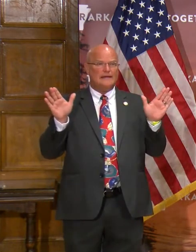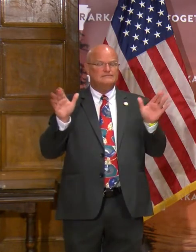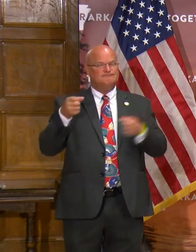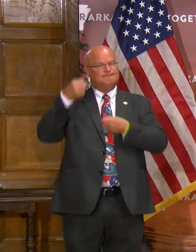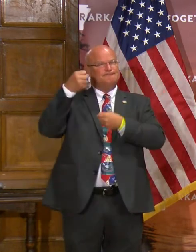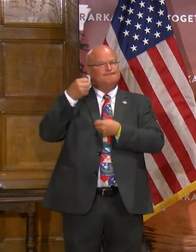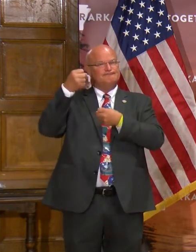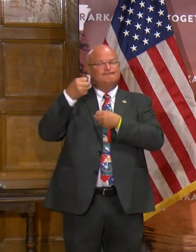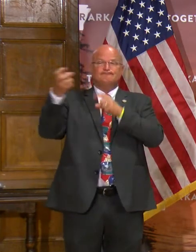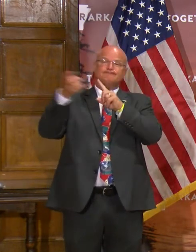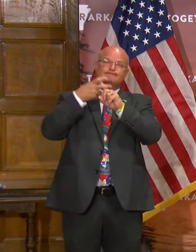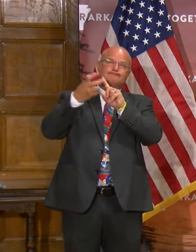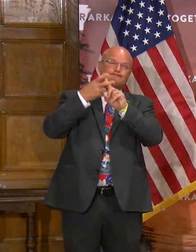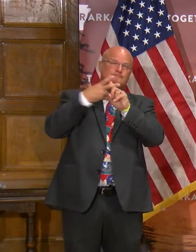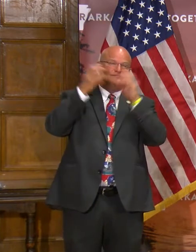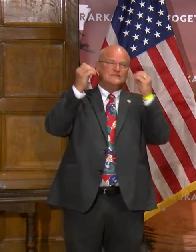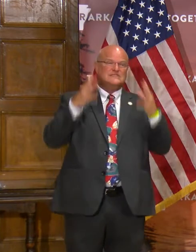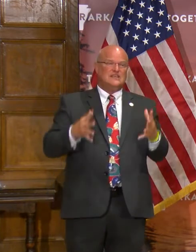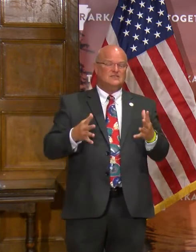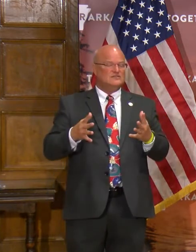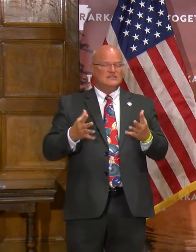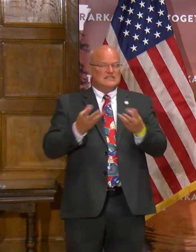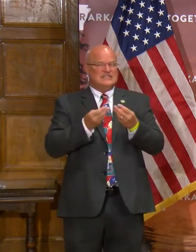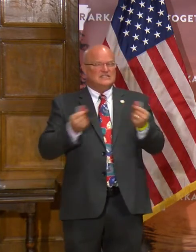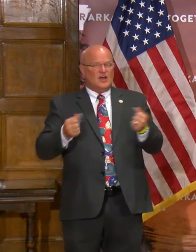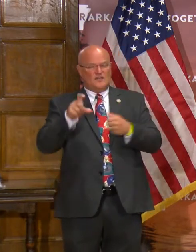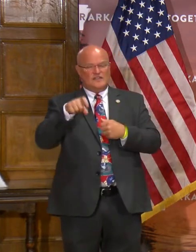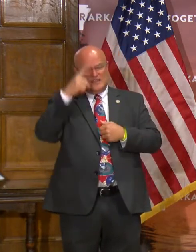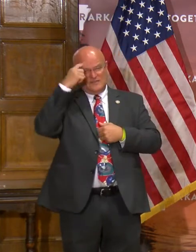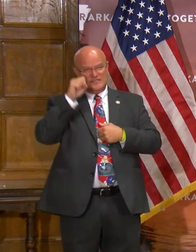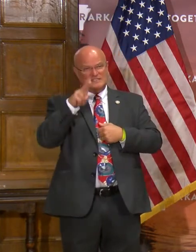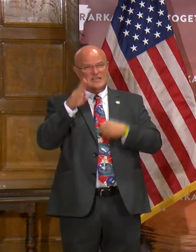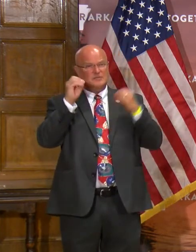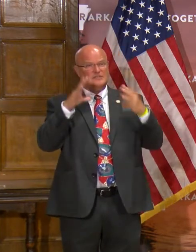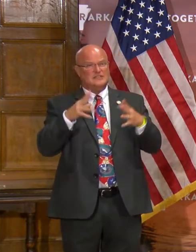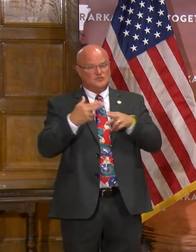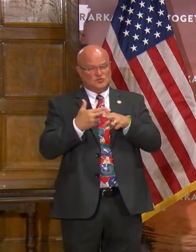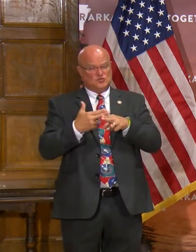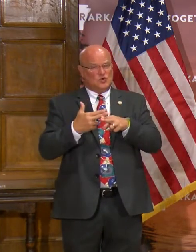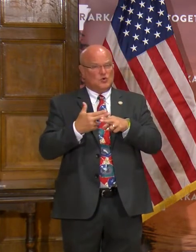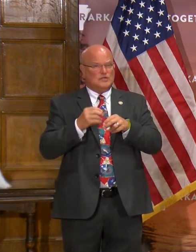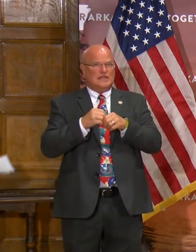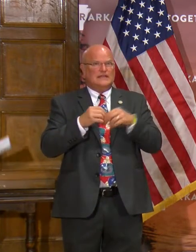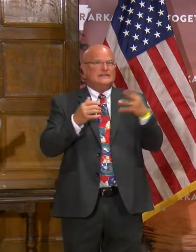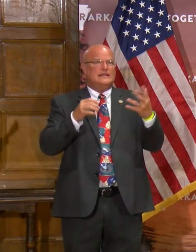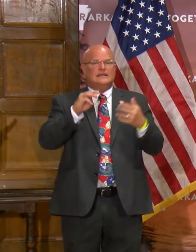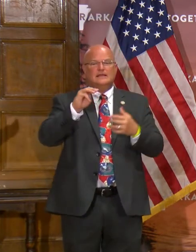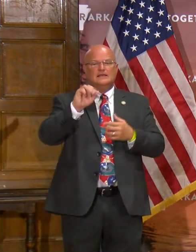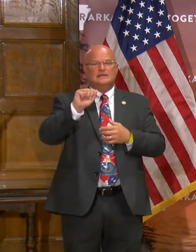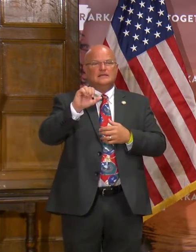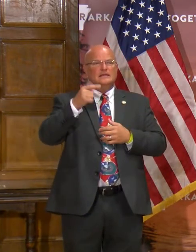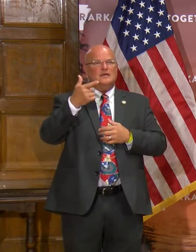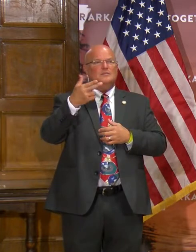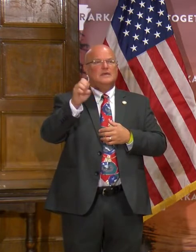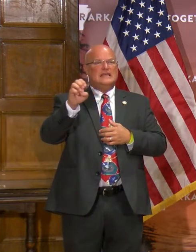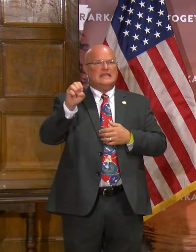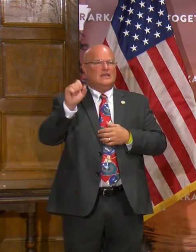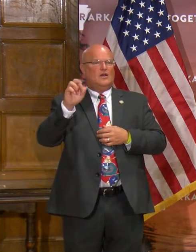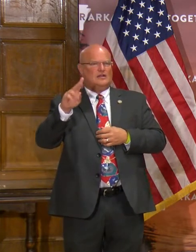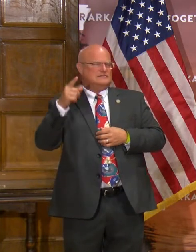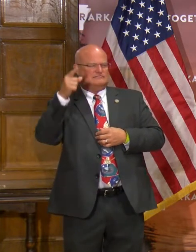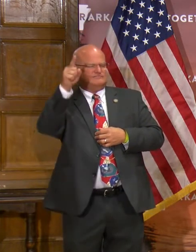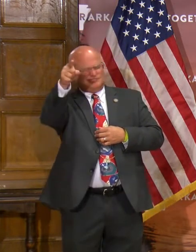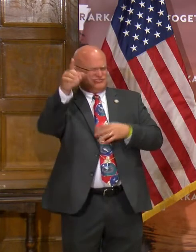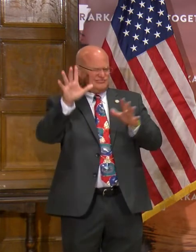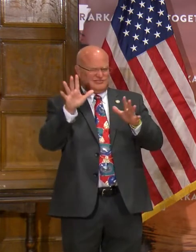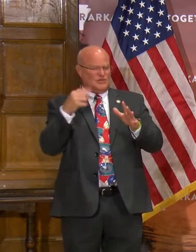so to speak, to really solve the needs of a substitute teacher shortage in, McGee. So we are continuing to